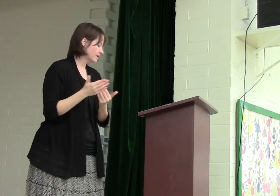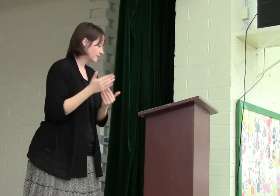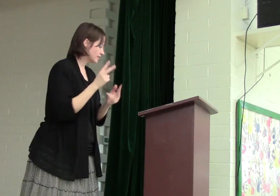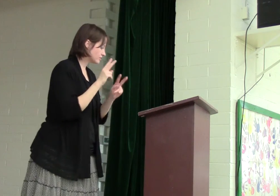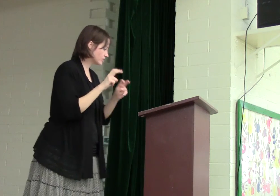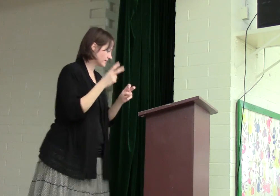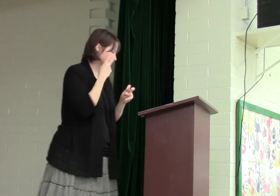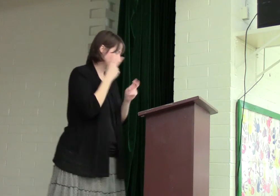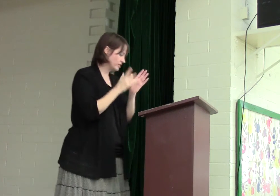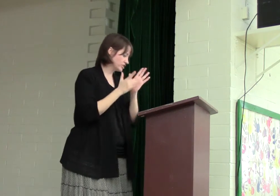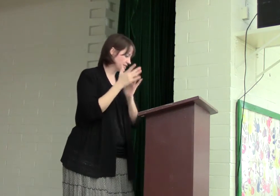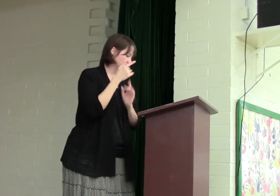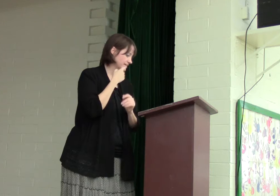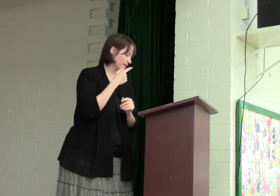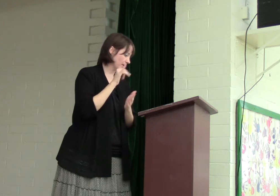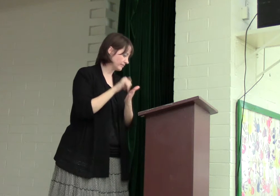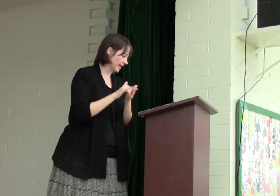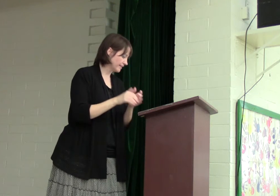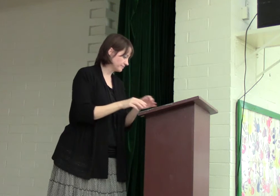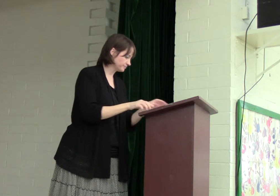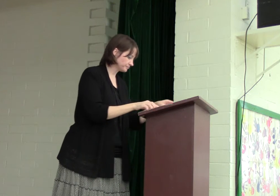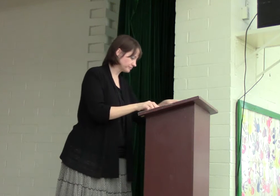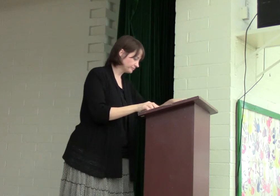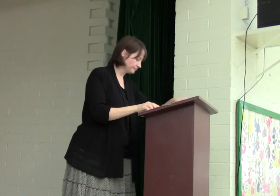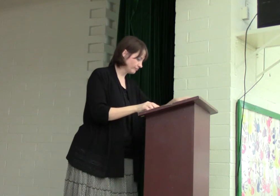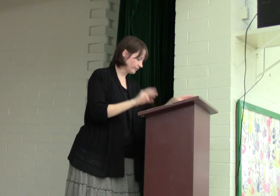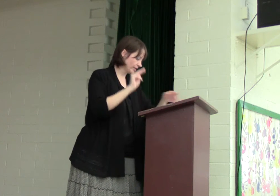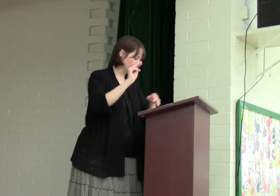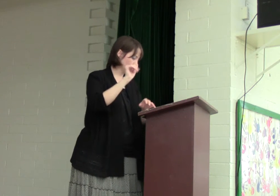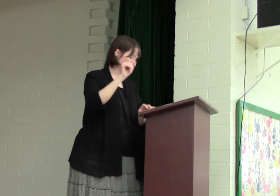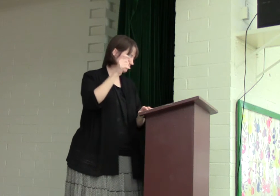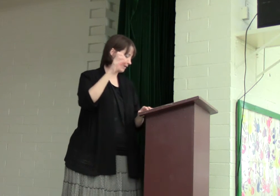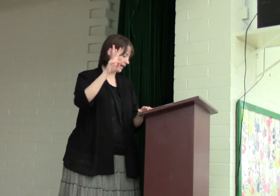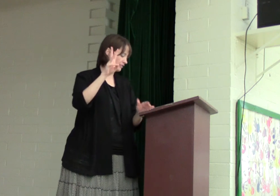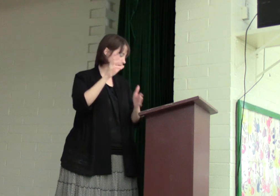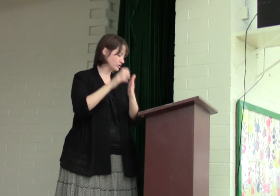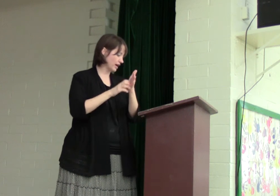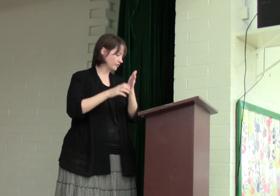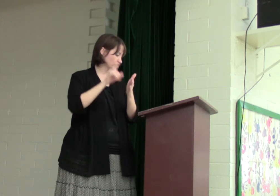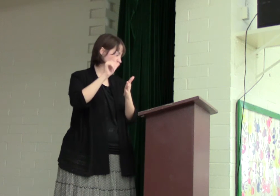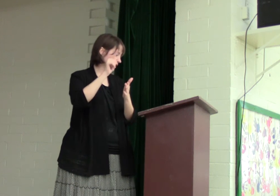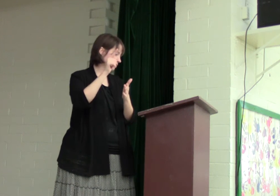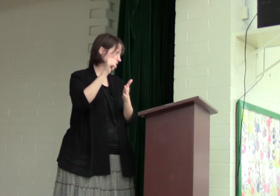Let's look and see what Jesus said about that. If we look in Matthew chapter 21.